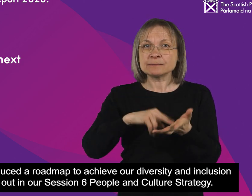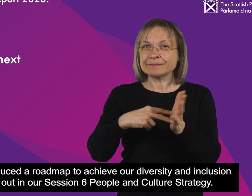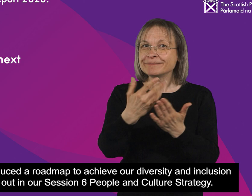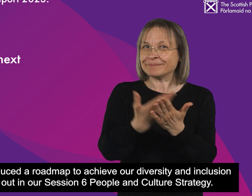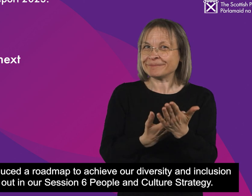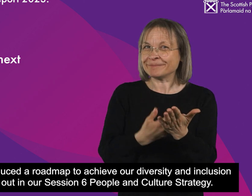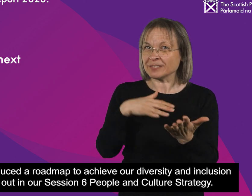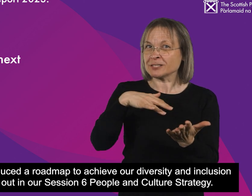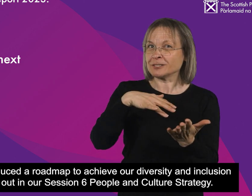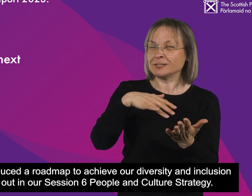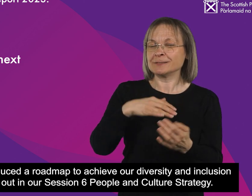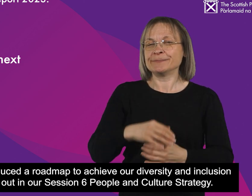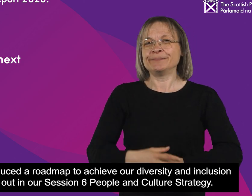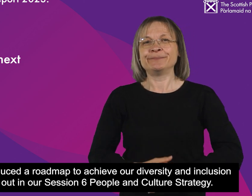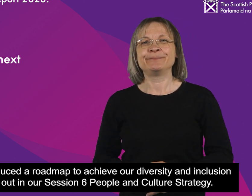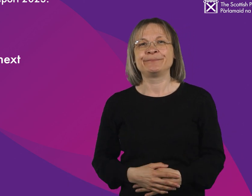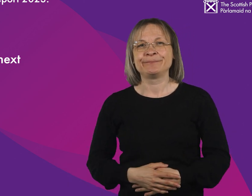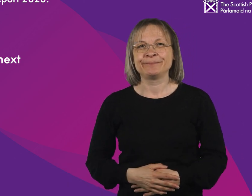The next report is reflected in importance of the